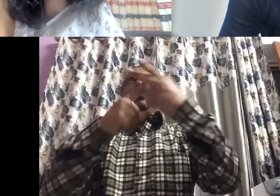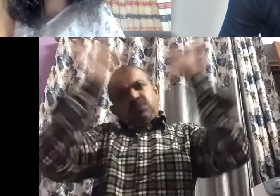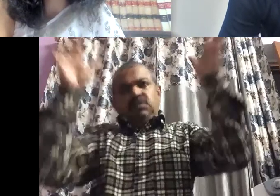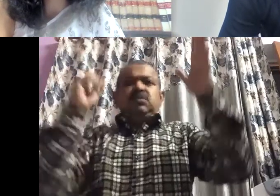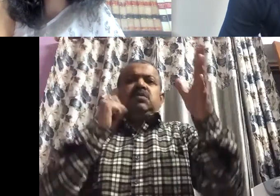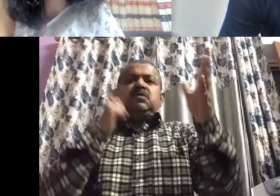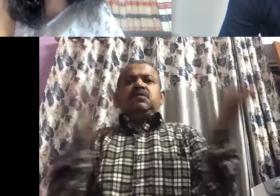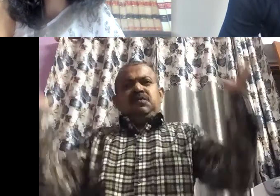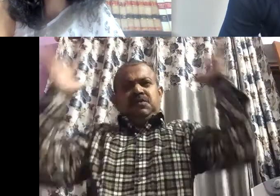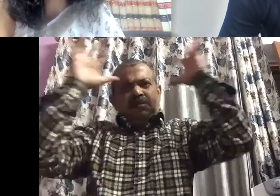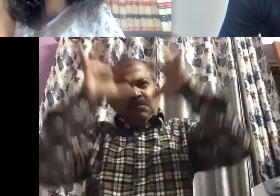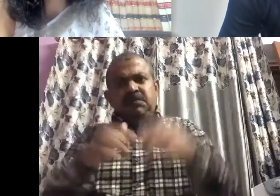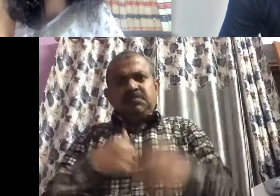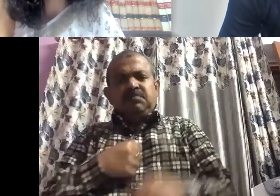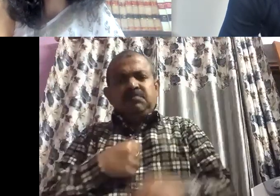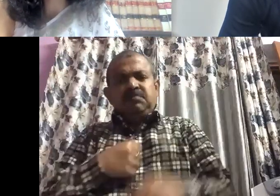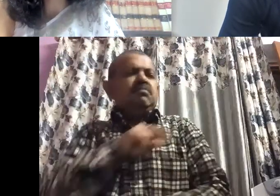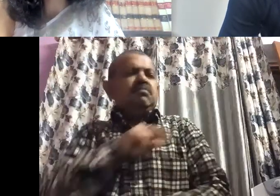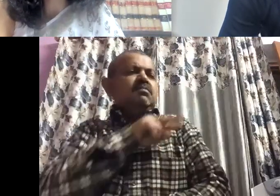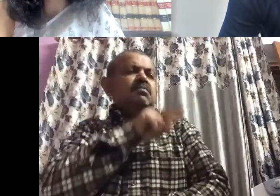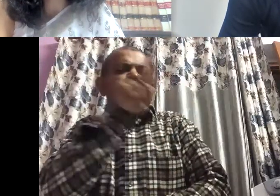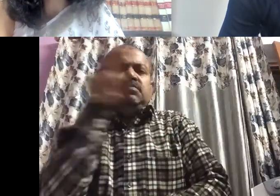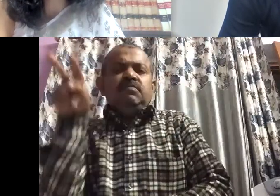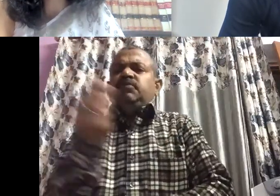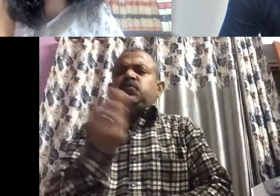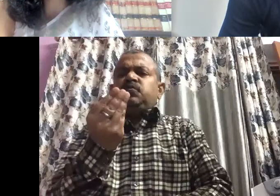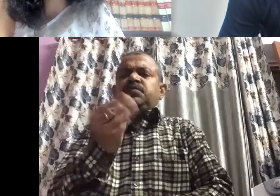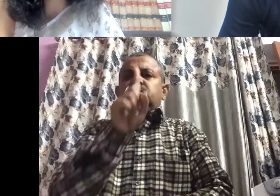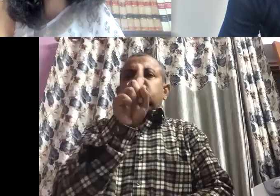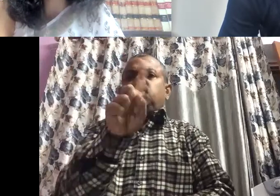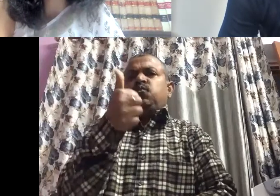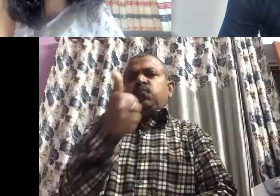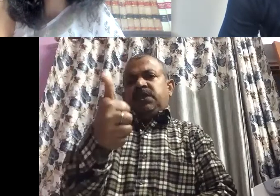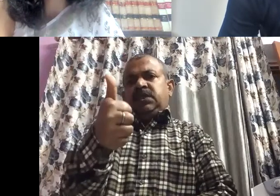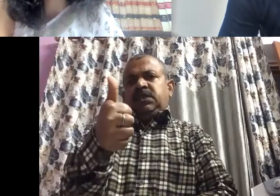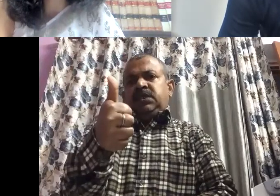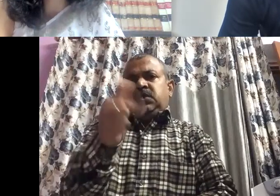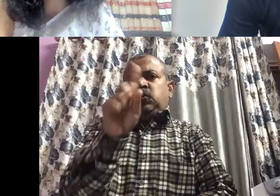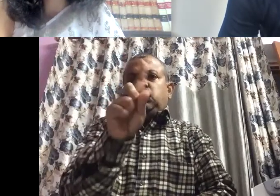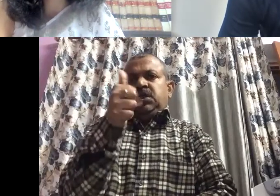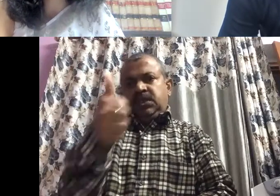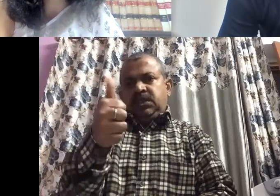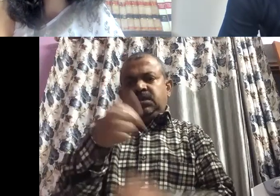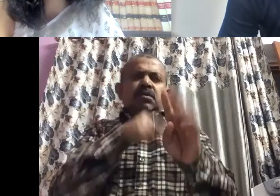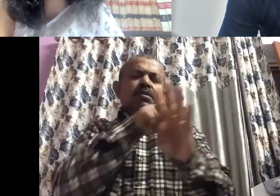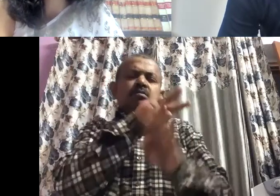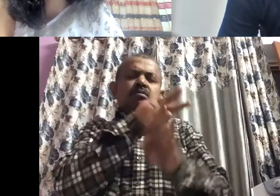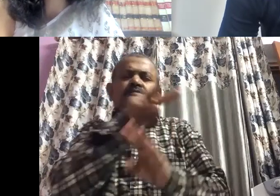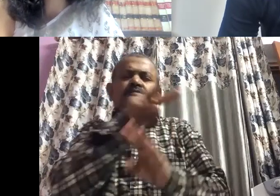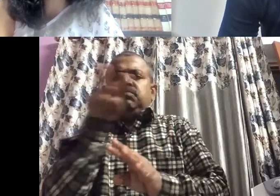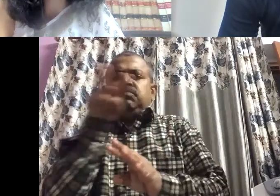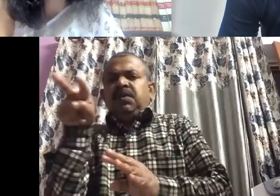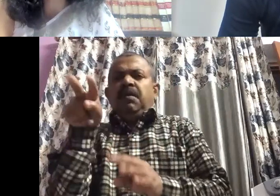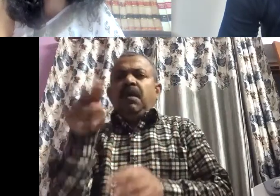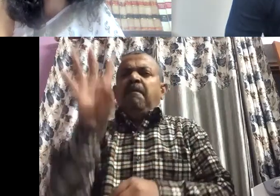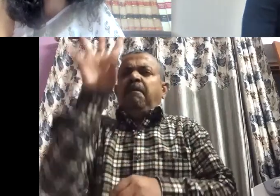so I got an opportunity that there is just some opportunity and there is some